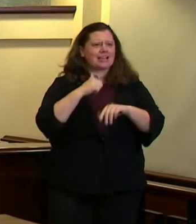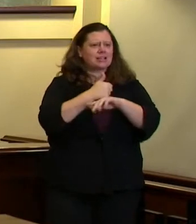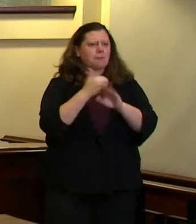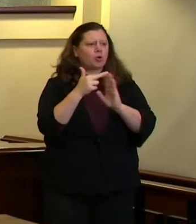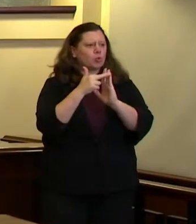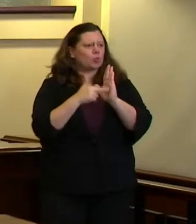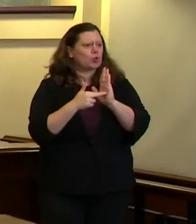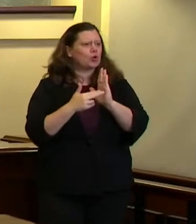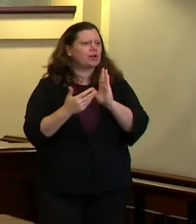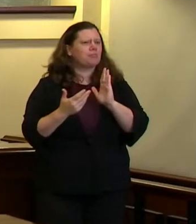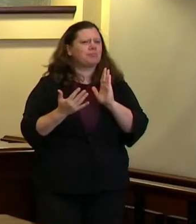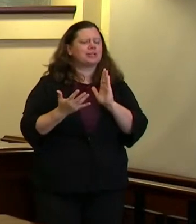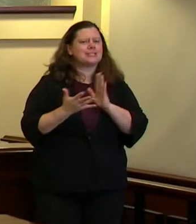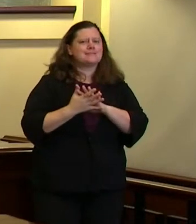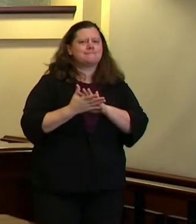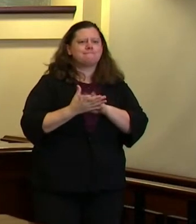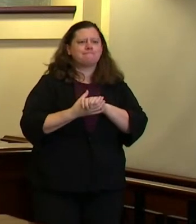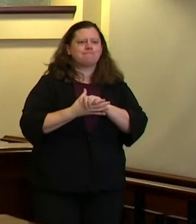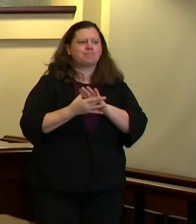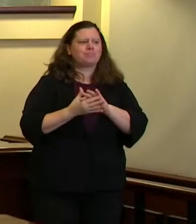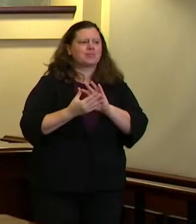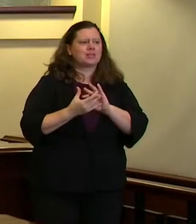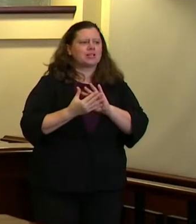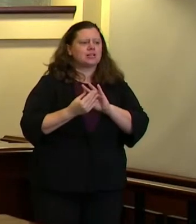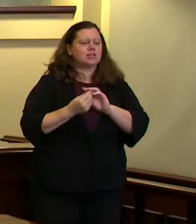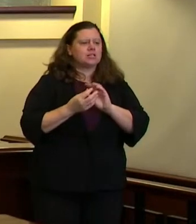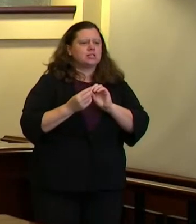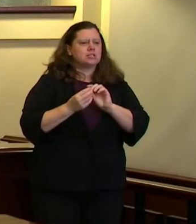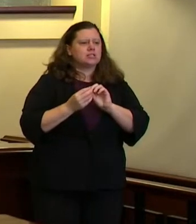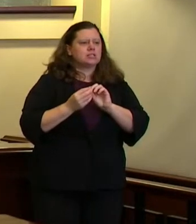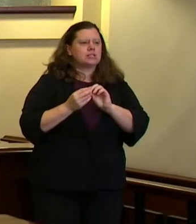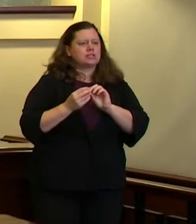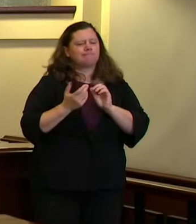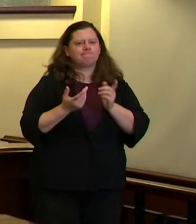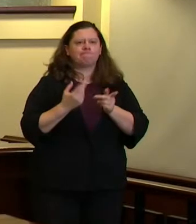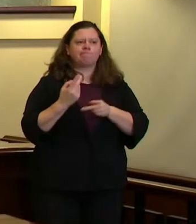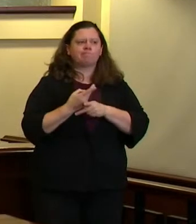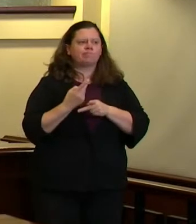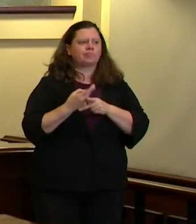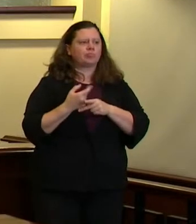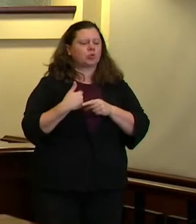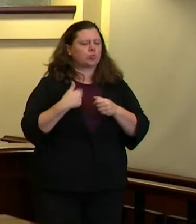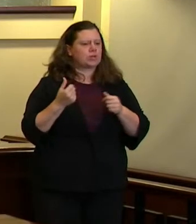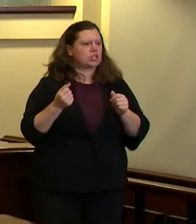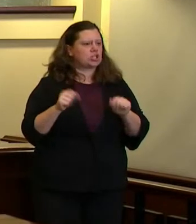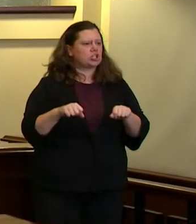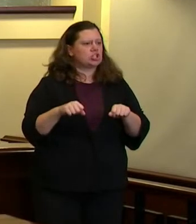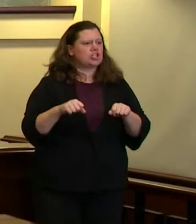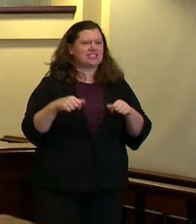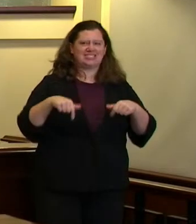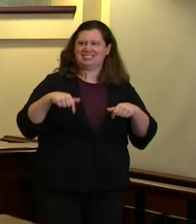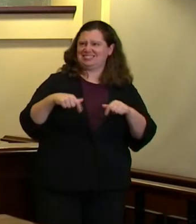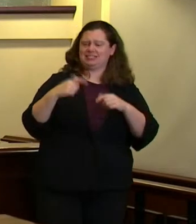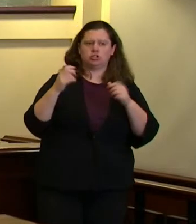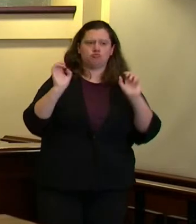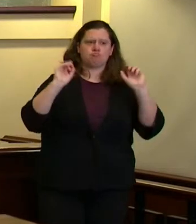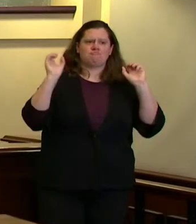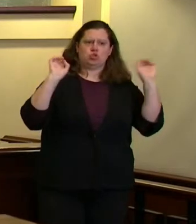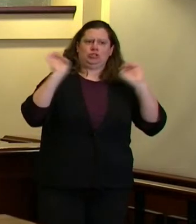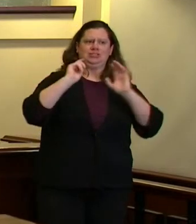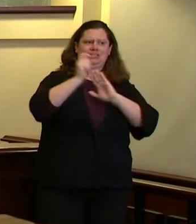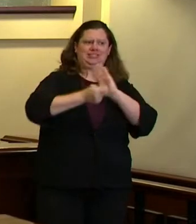that we could disband during this time of crisis for this specific